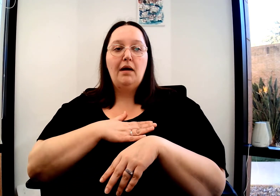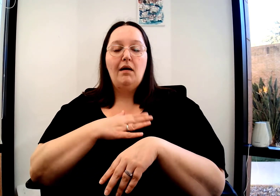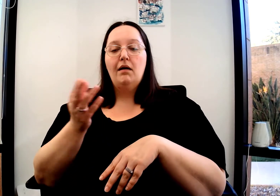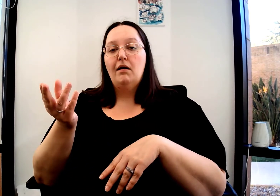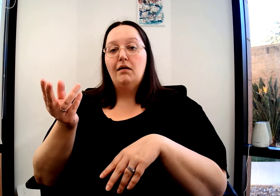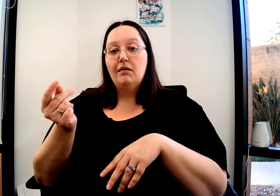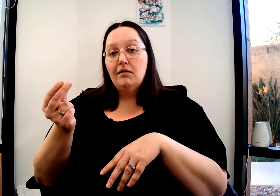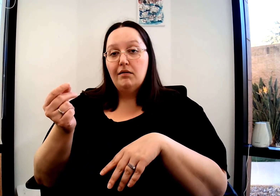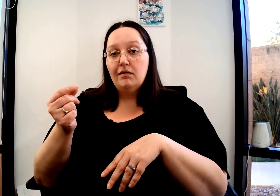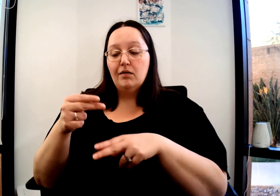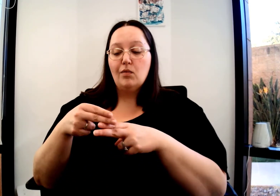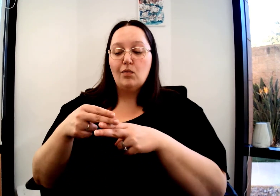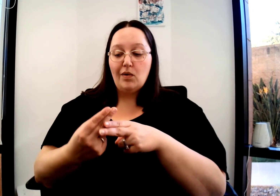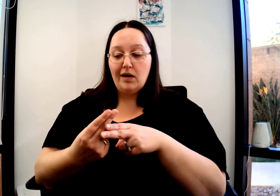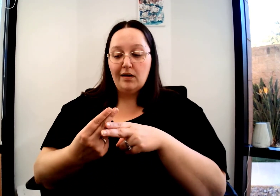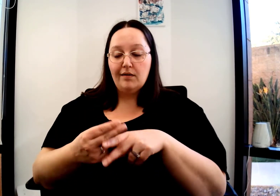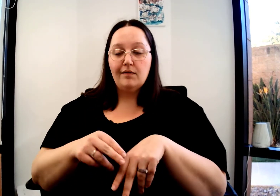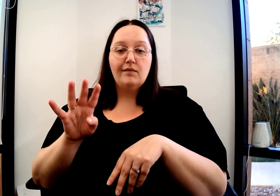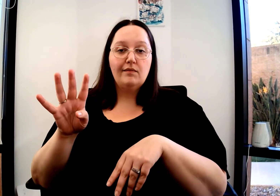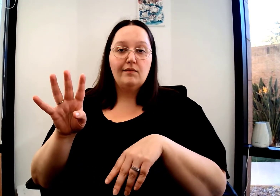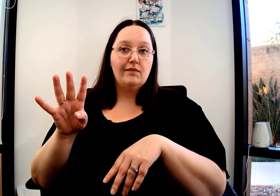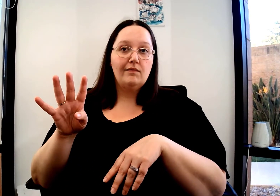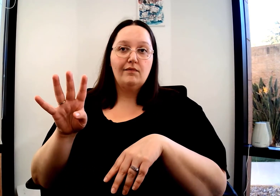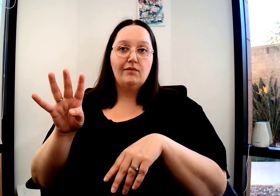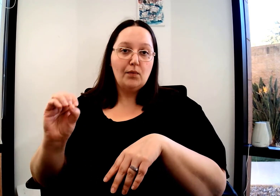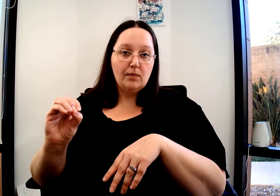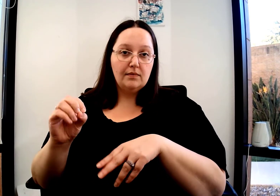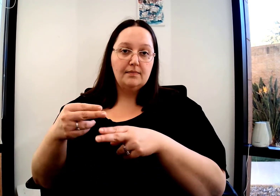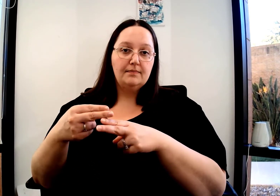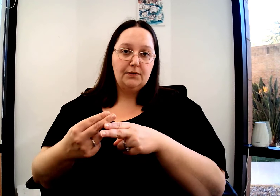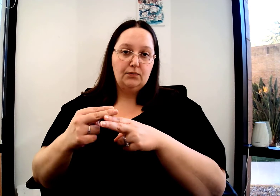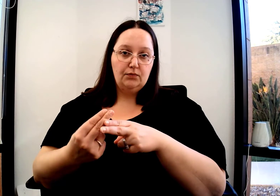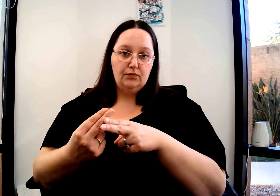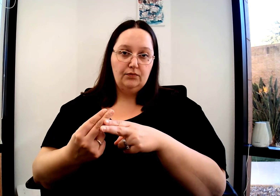So, my dog weighs 40 pounds.